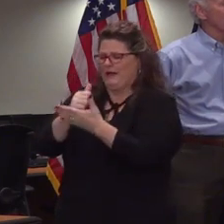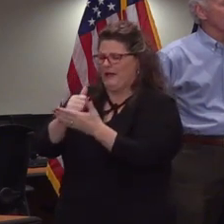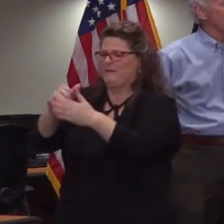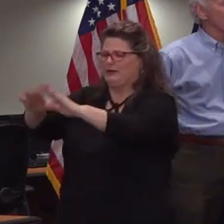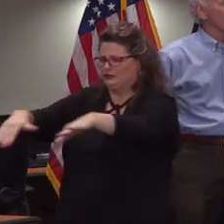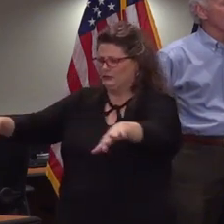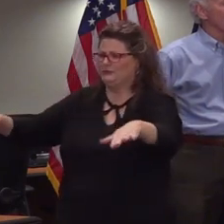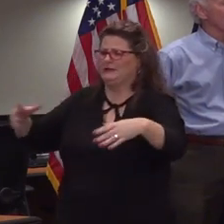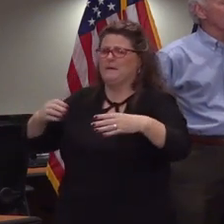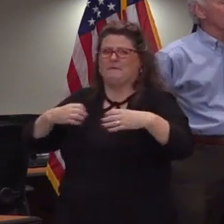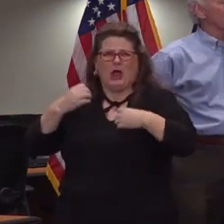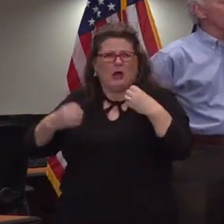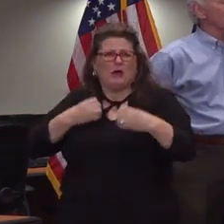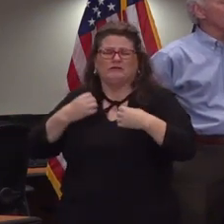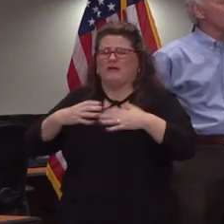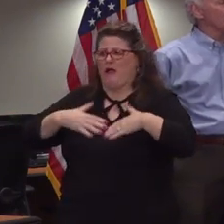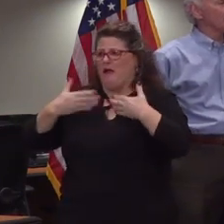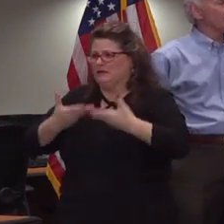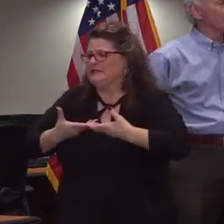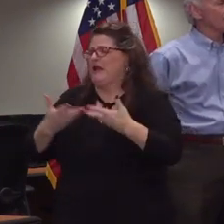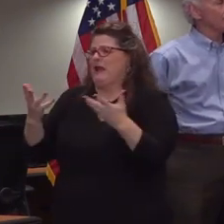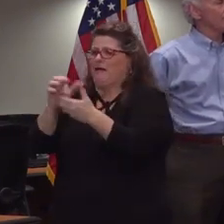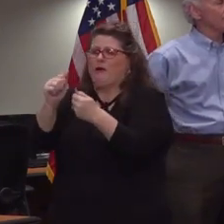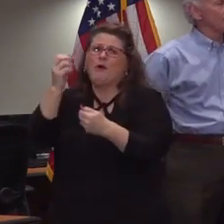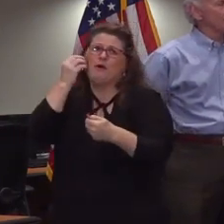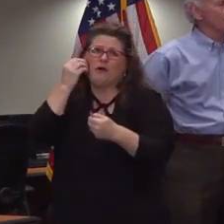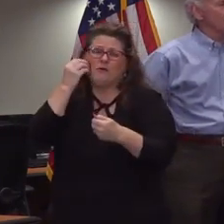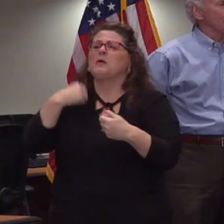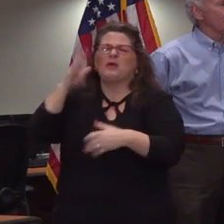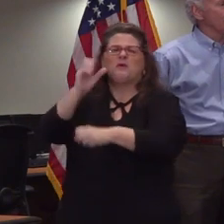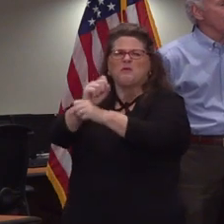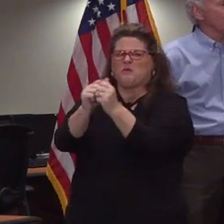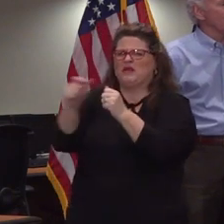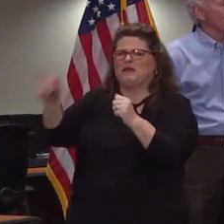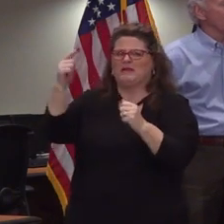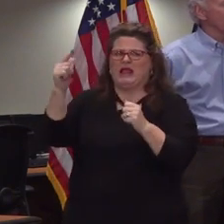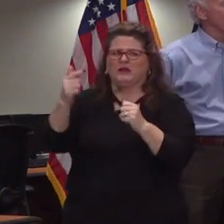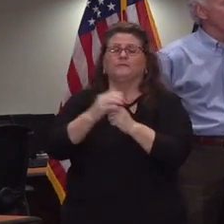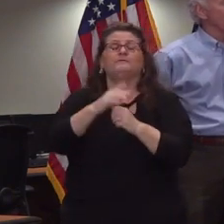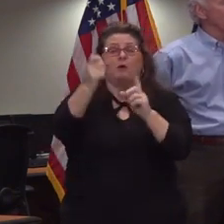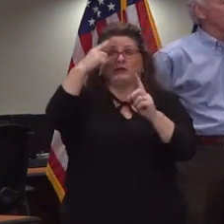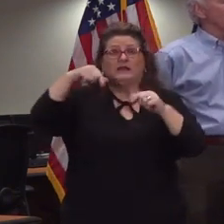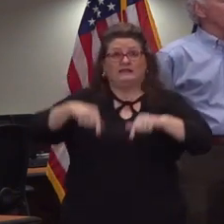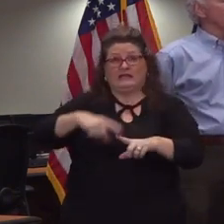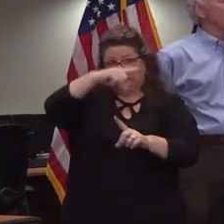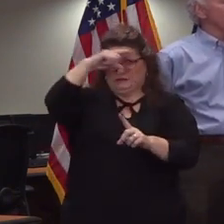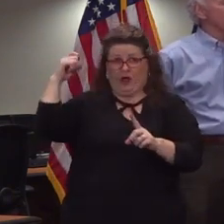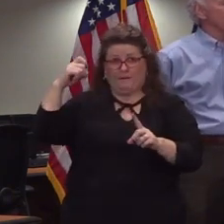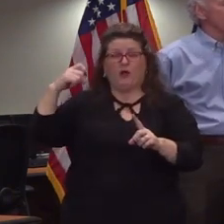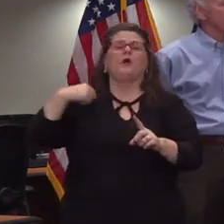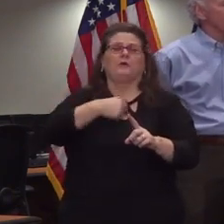children catch up we are already working on guidelines and we'll be doing some training for teachers this summer virtually